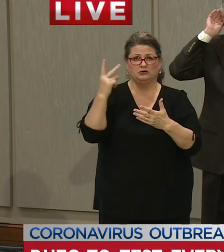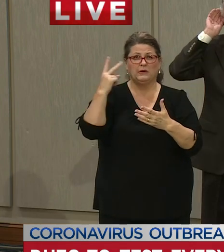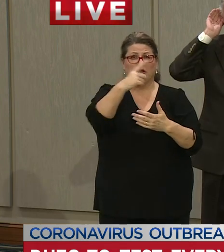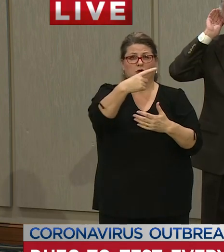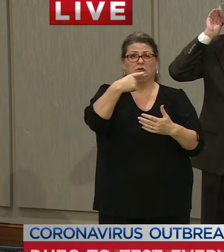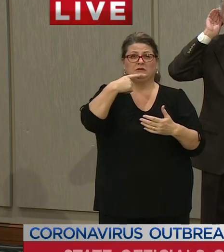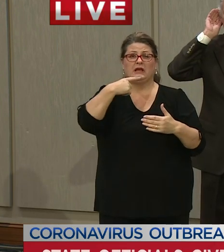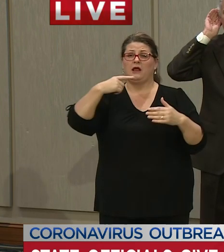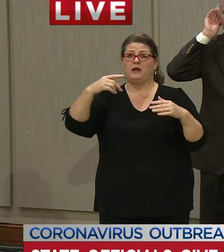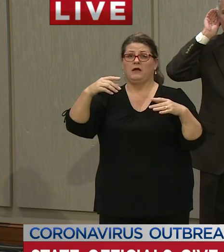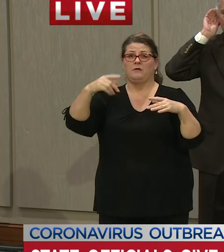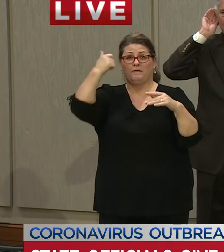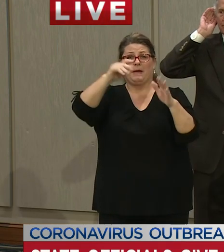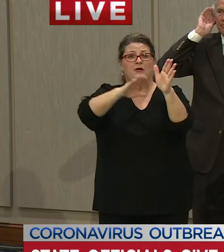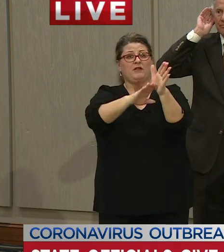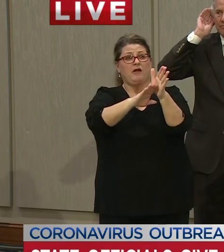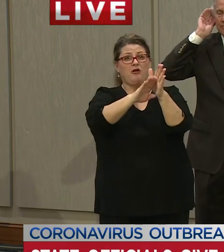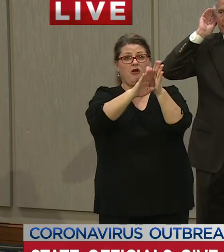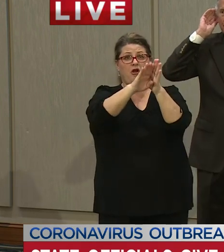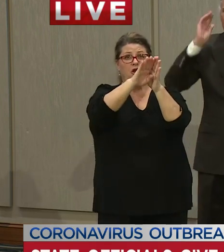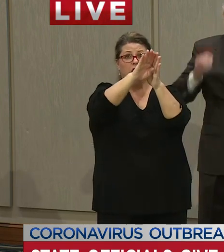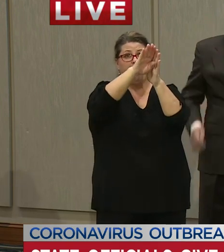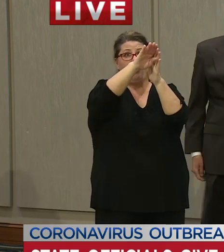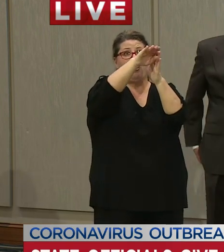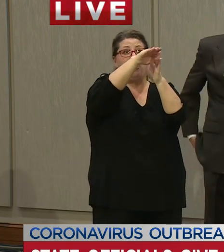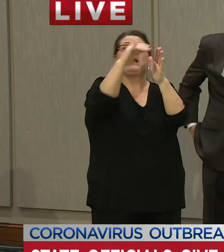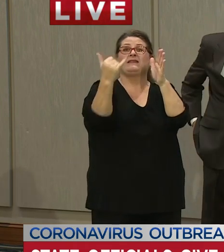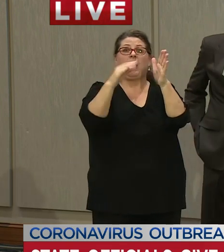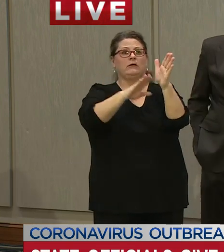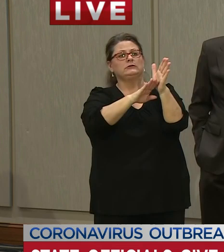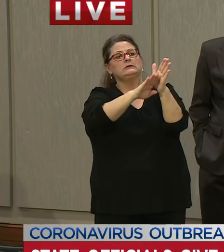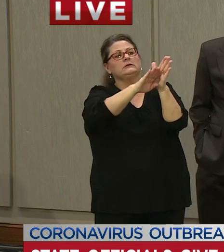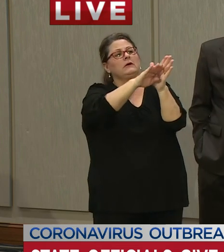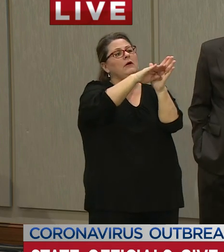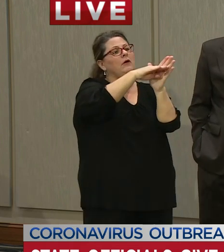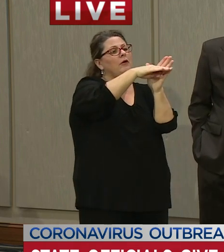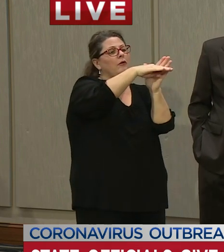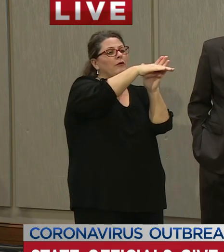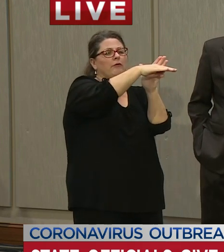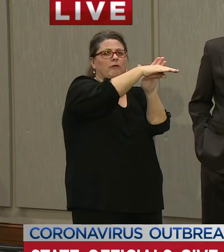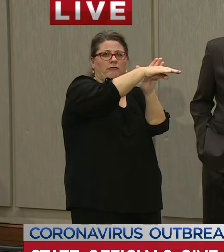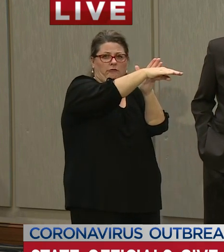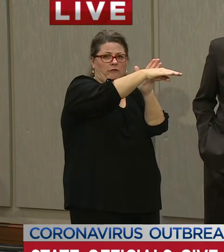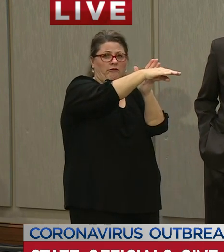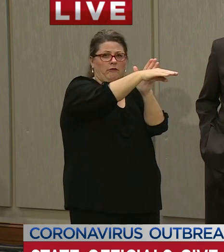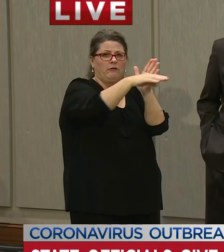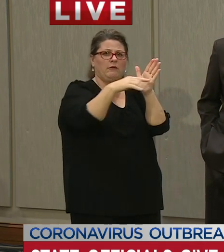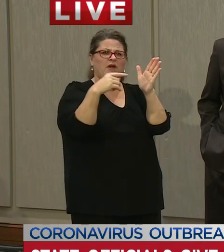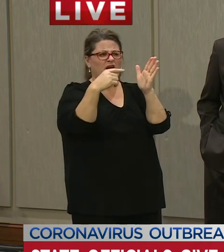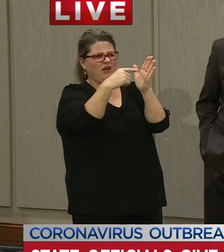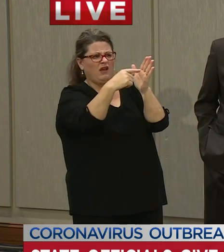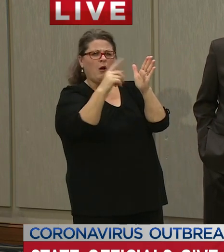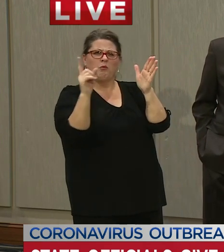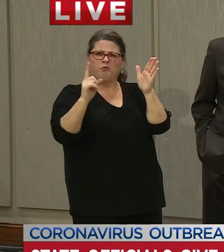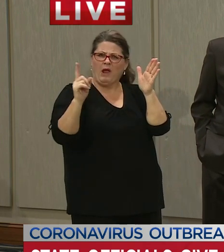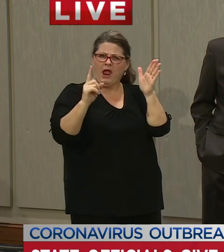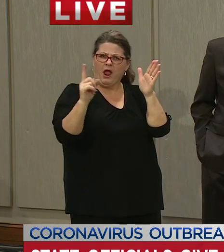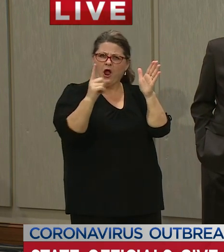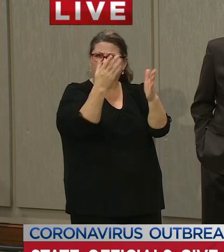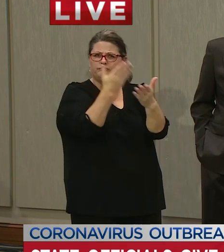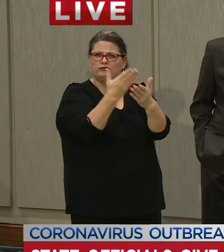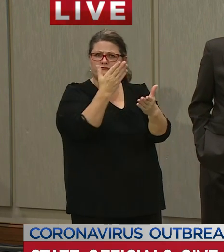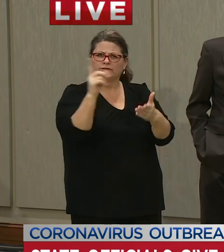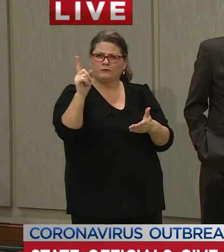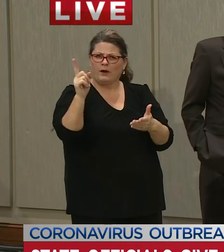been flattening or we're seeing a plateauing in cases what what charge says that what graph says that the cases are plateauing